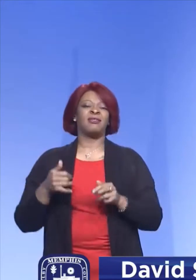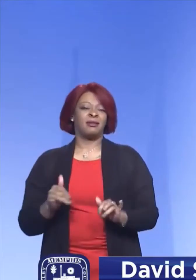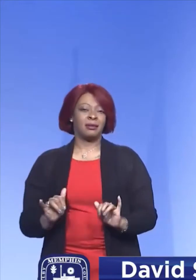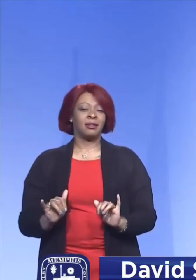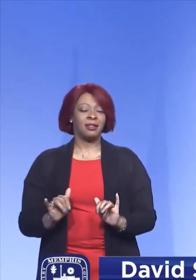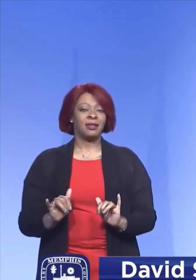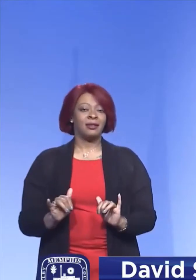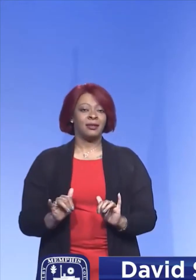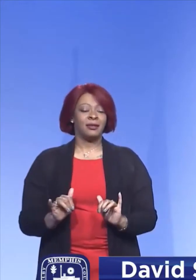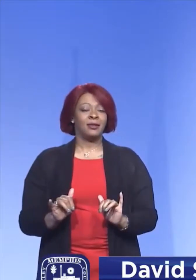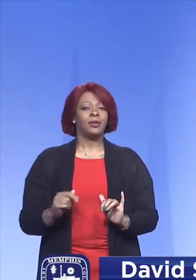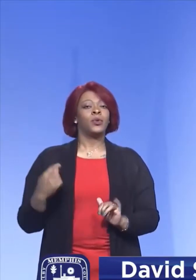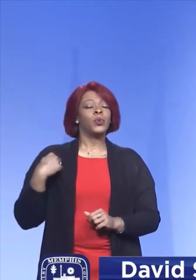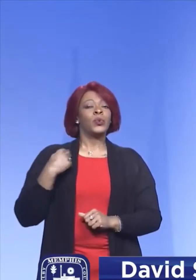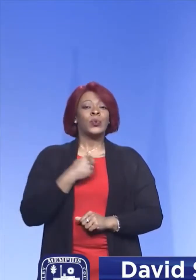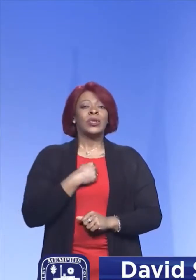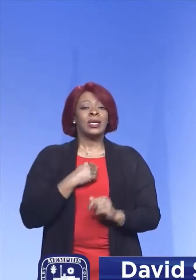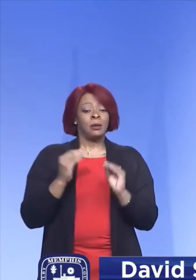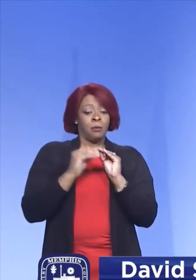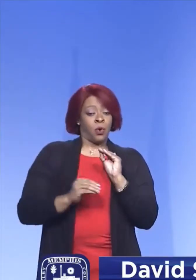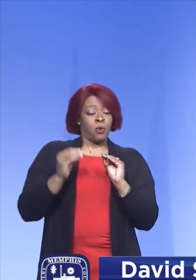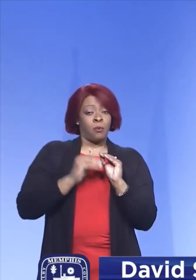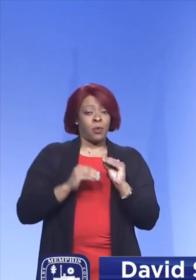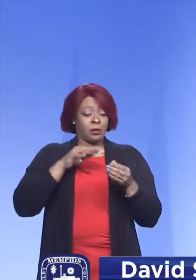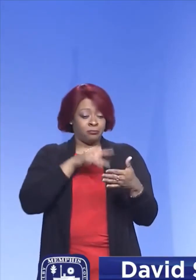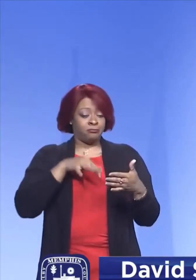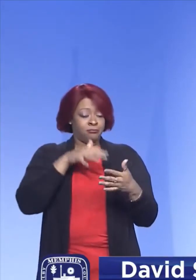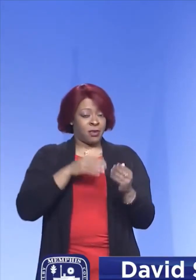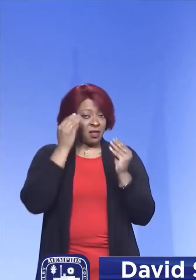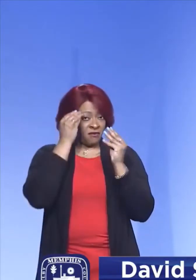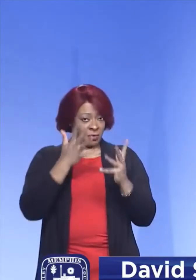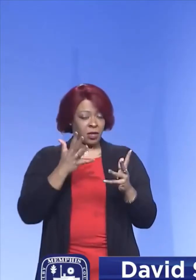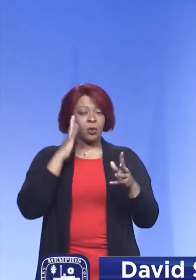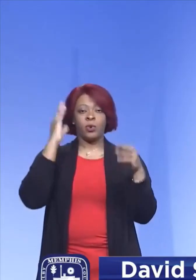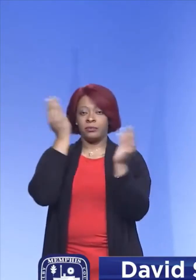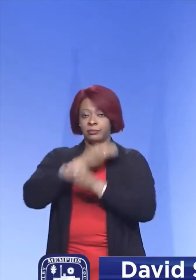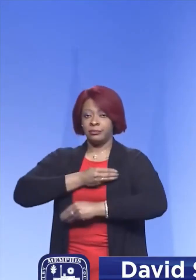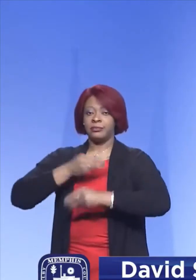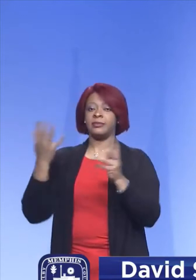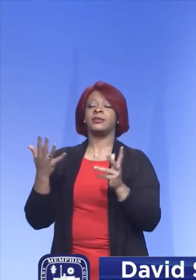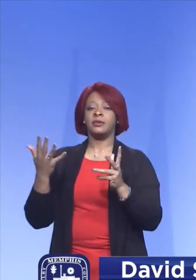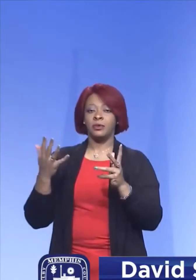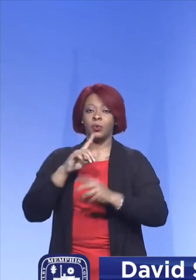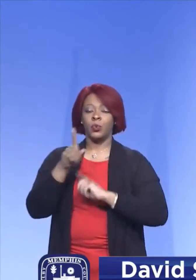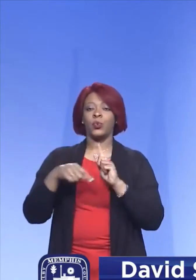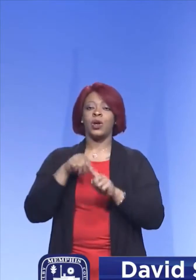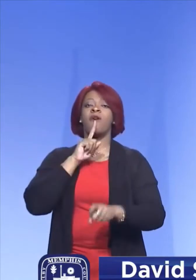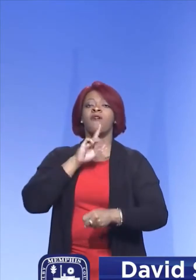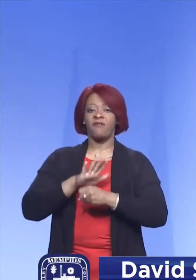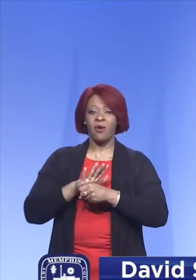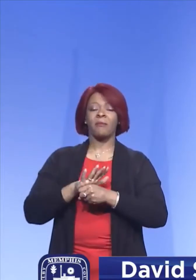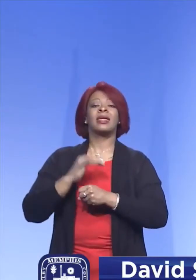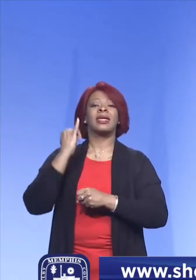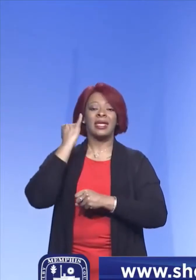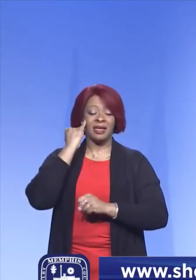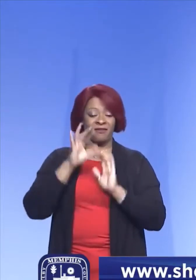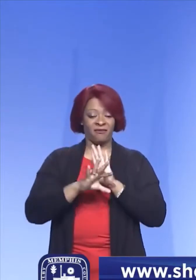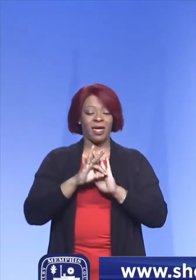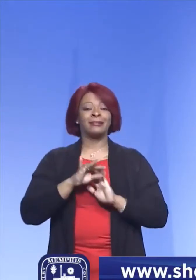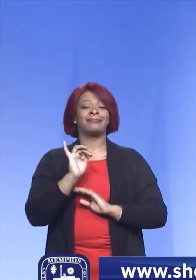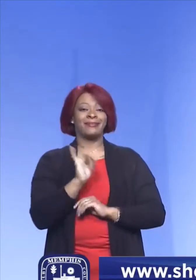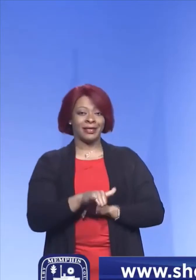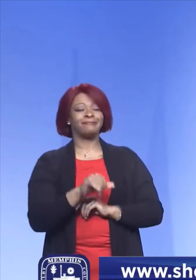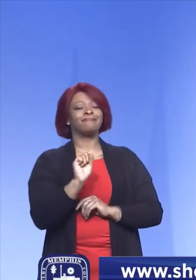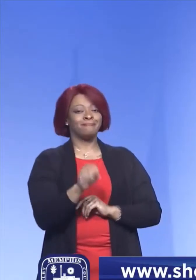And as we get more information, we will share it as a once it's confirmed if if it turns out that it is